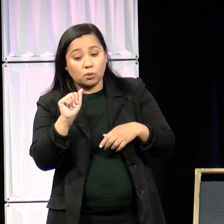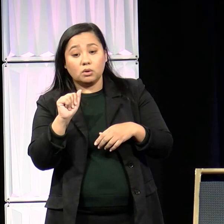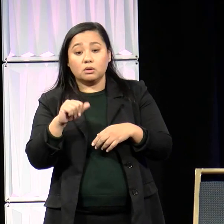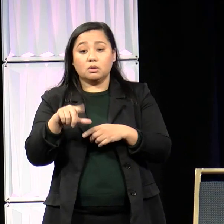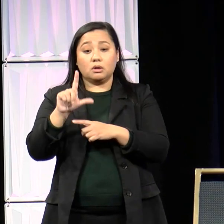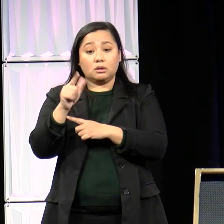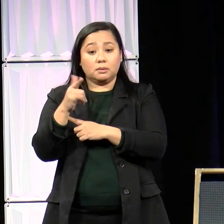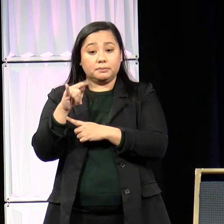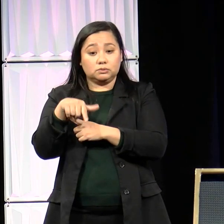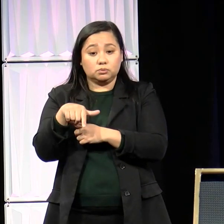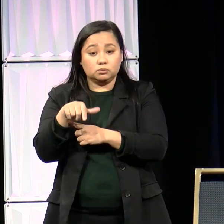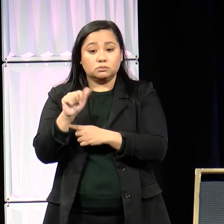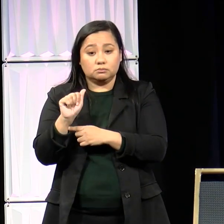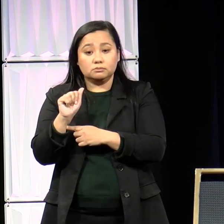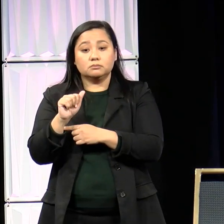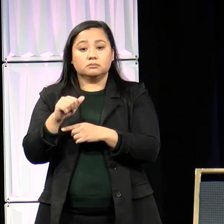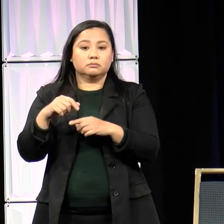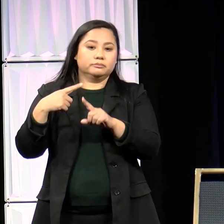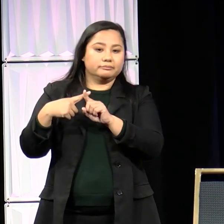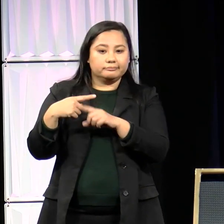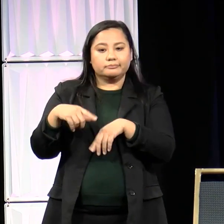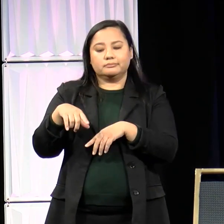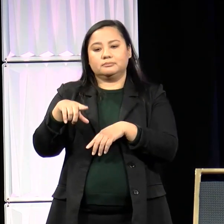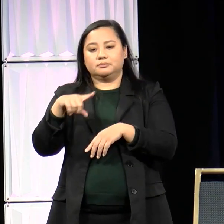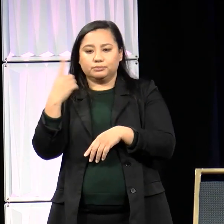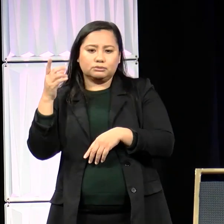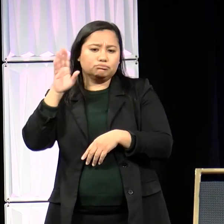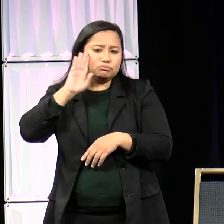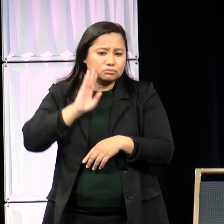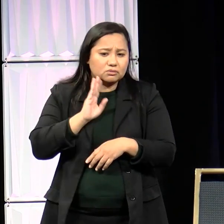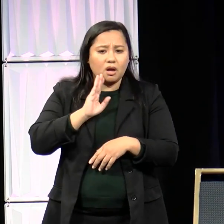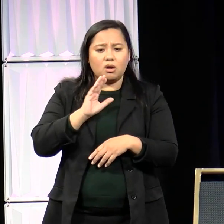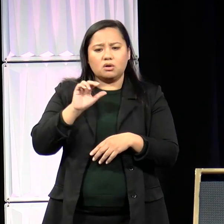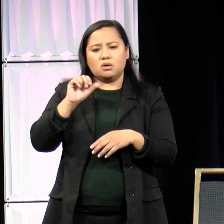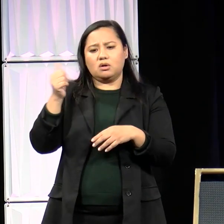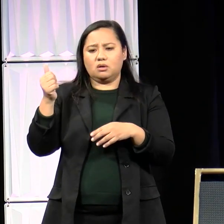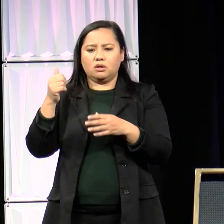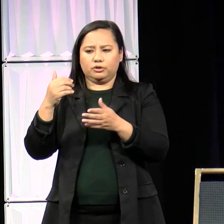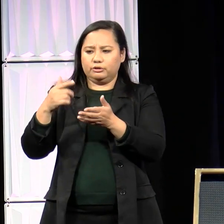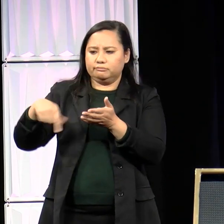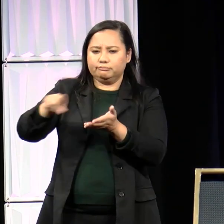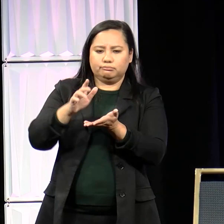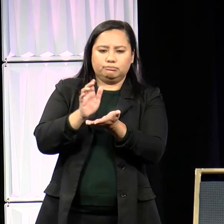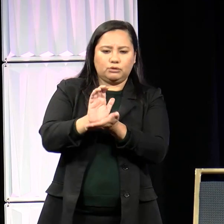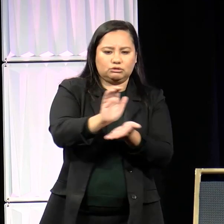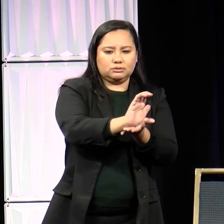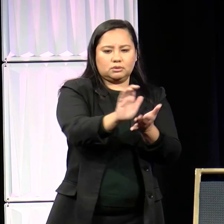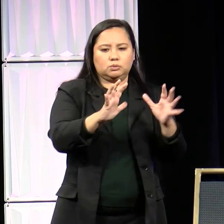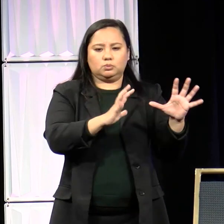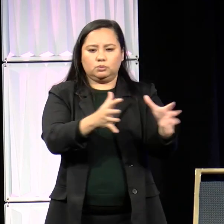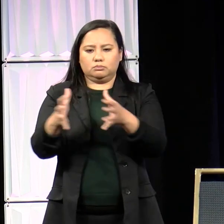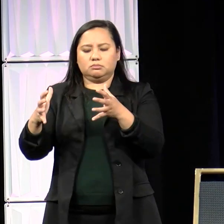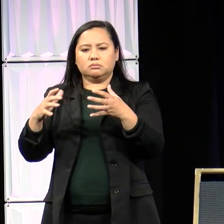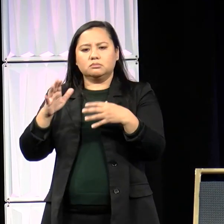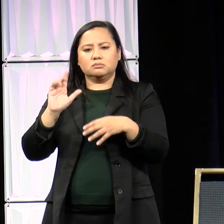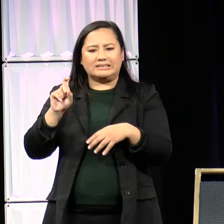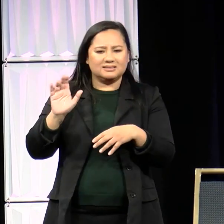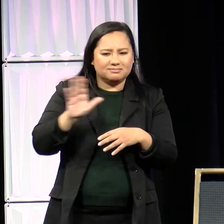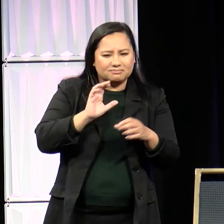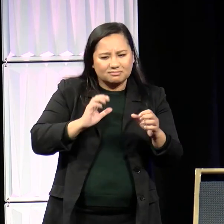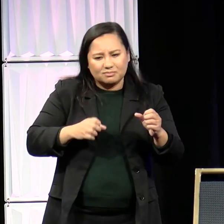black or brown, and otherwise marginalized, are often left to deal with the emotional, physical, financial, and emotional consequences